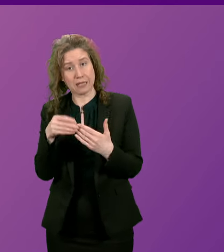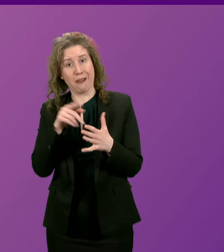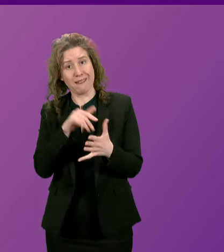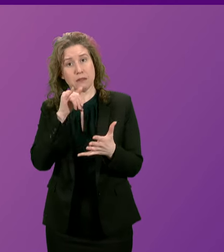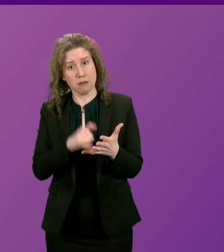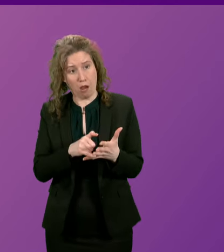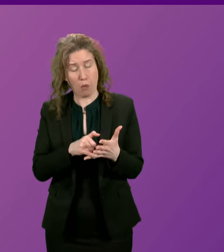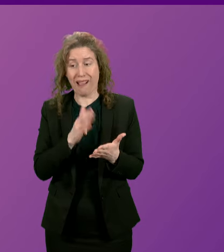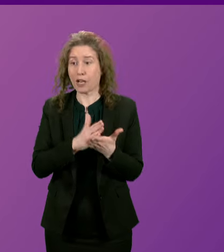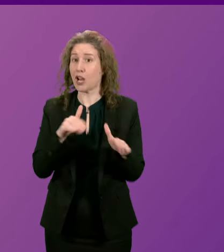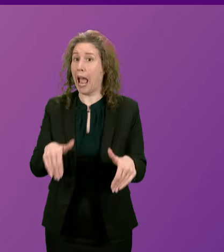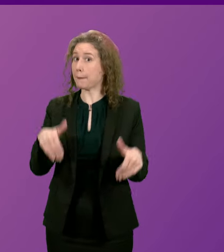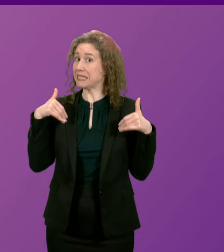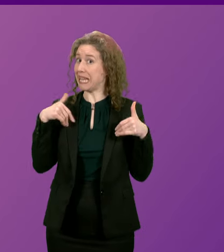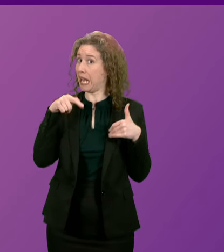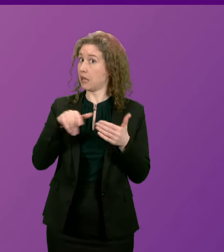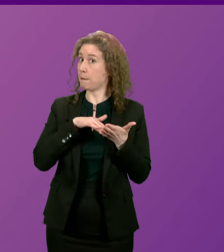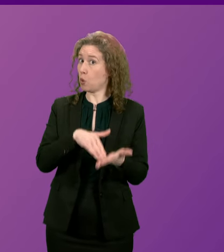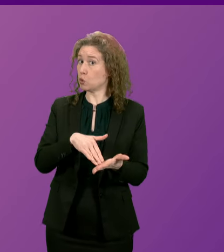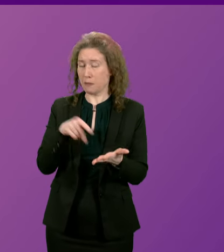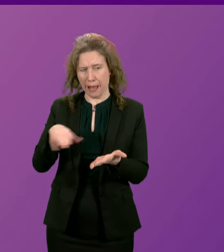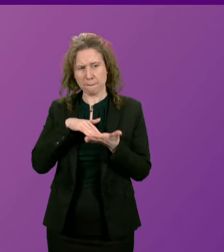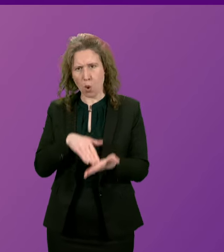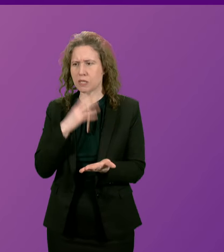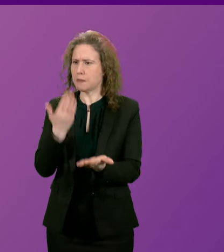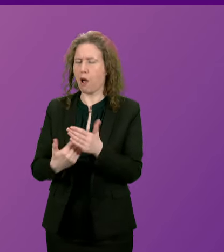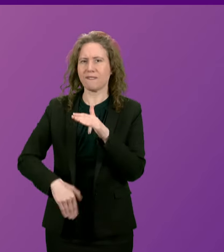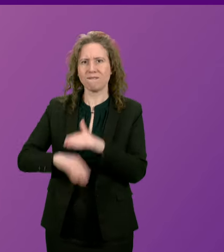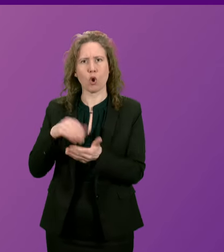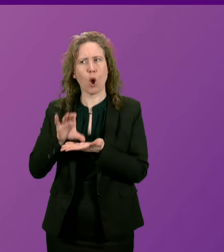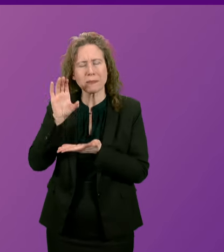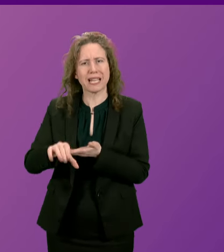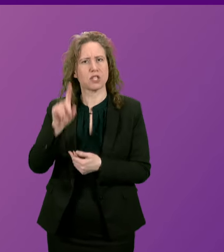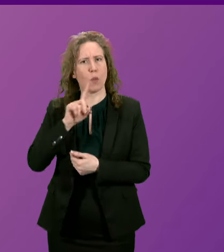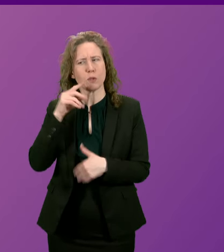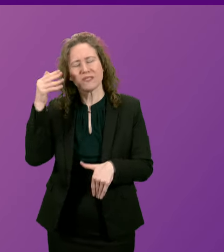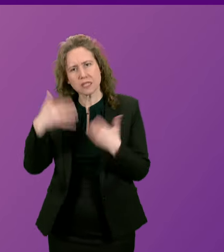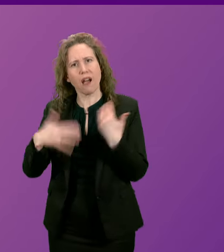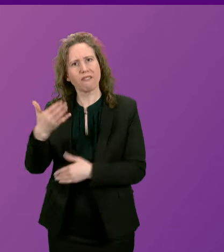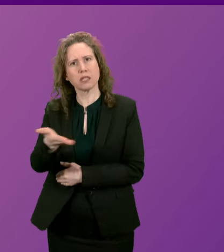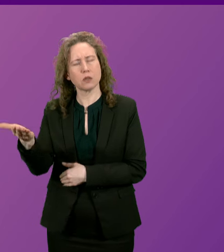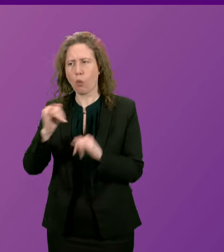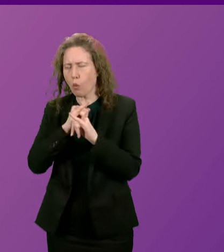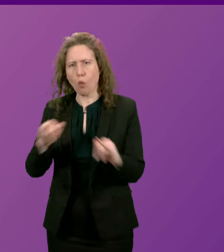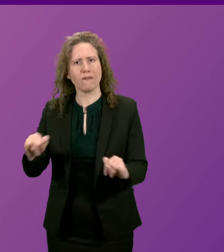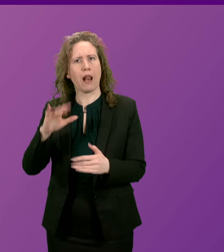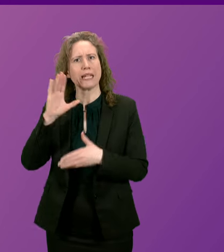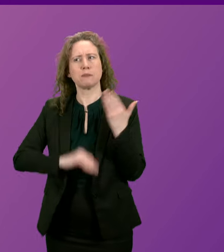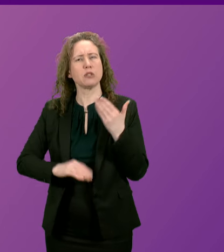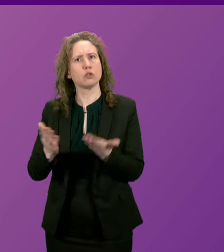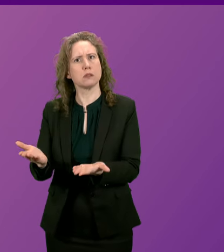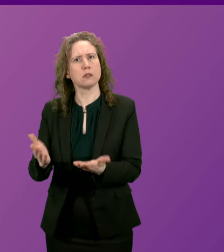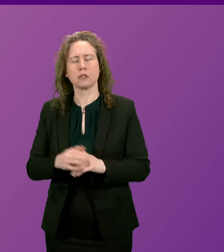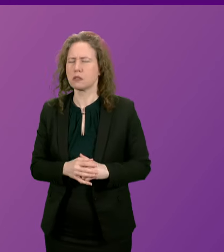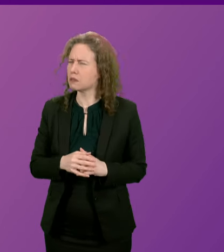Alwar abstained on a motion that demanded full compensation for women who have suffered such a disgraceful injustice.